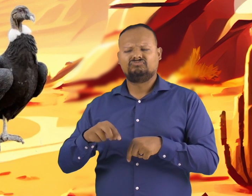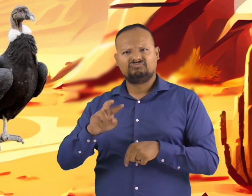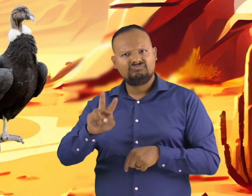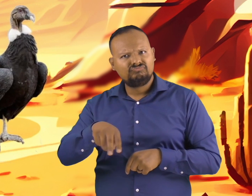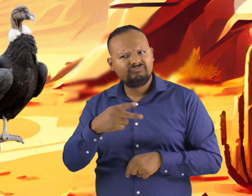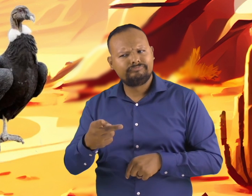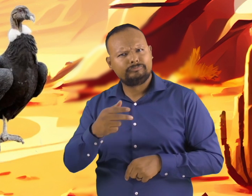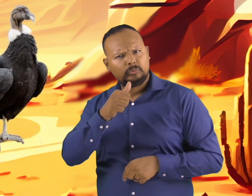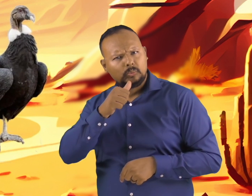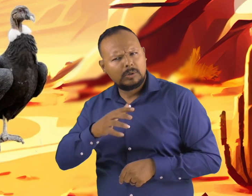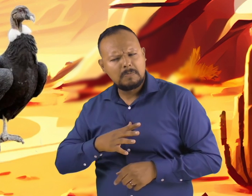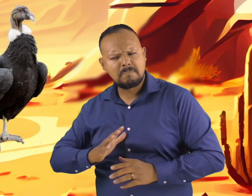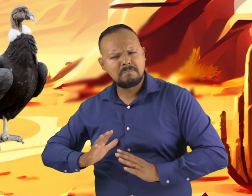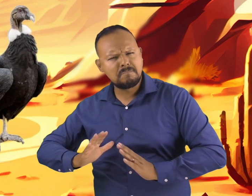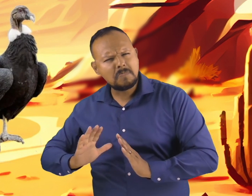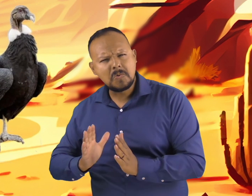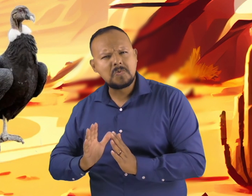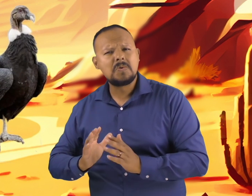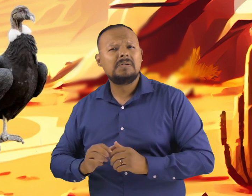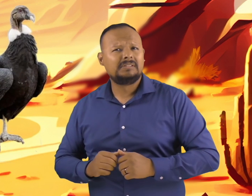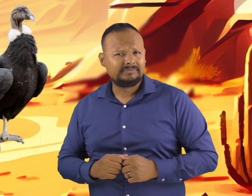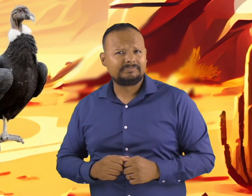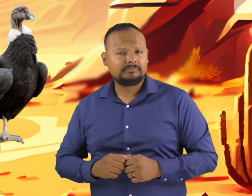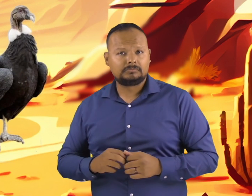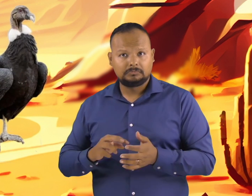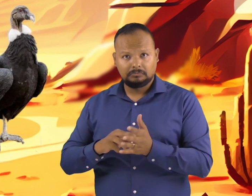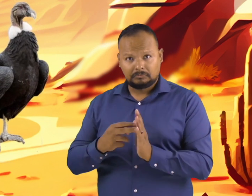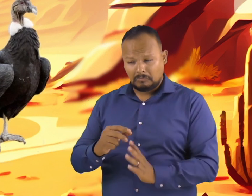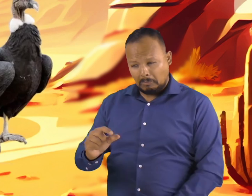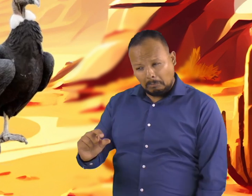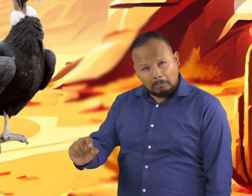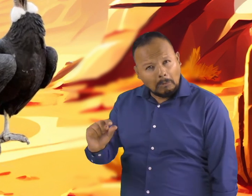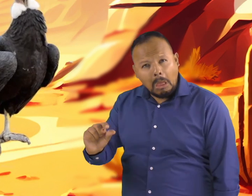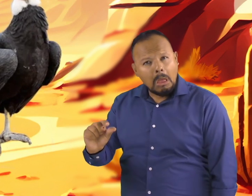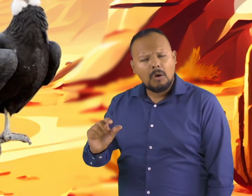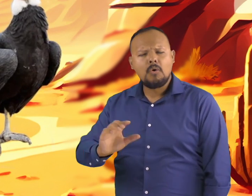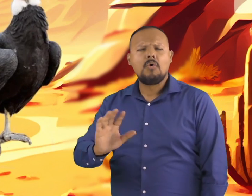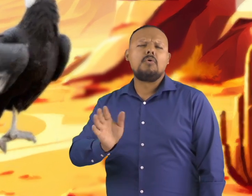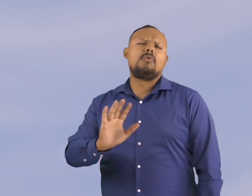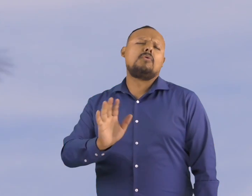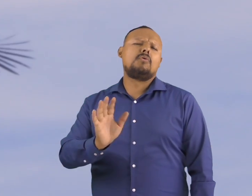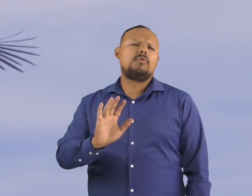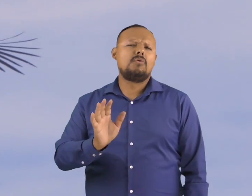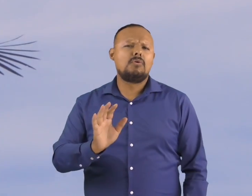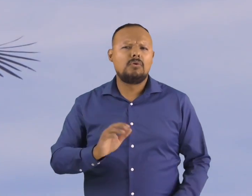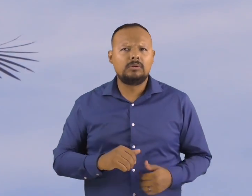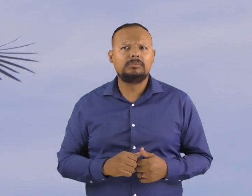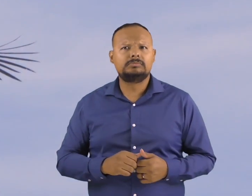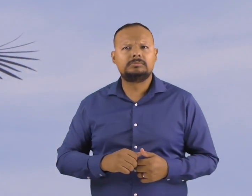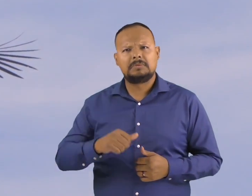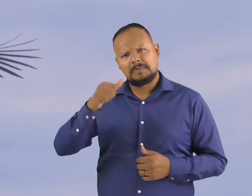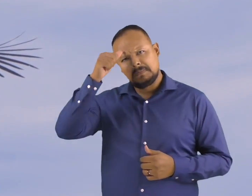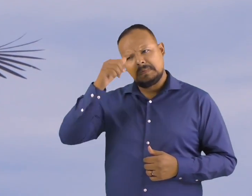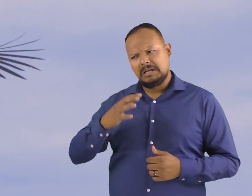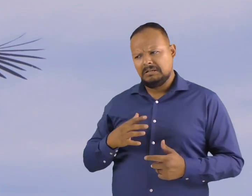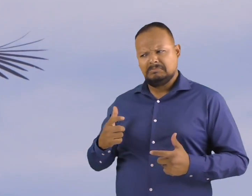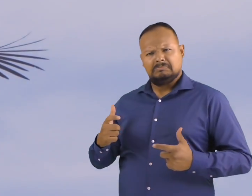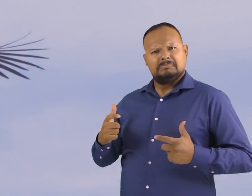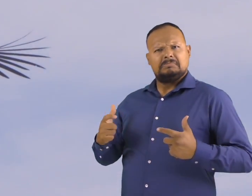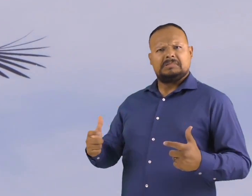ones. However, that doesn't mean the females are petite. Sometimes, condors get mistaken for